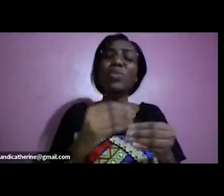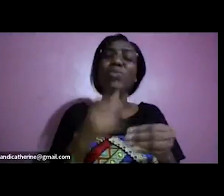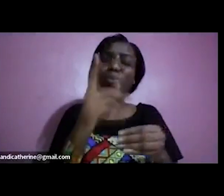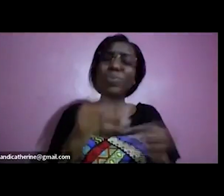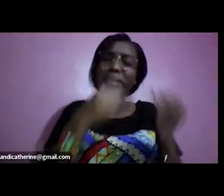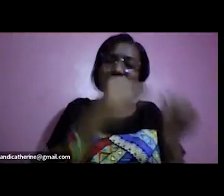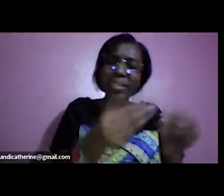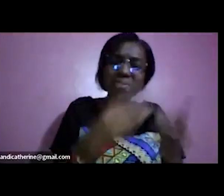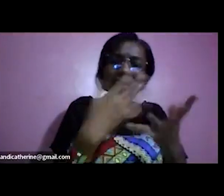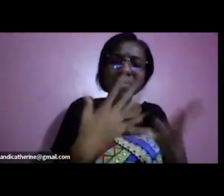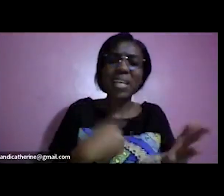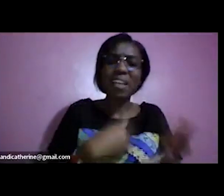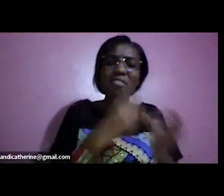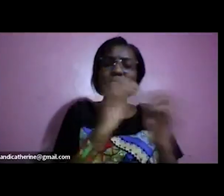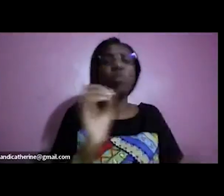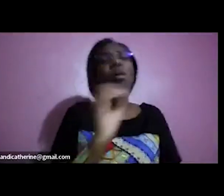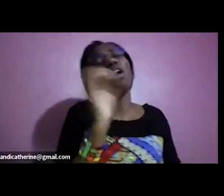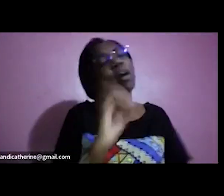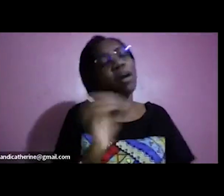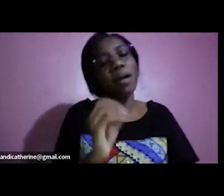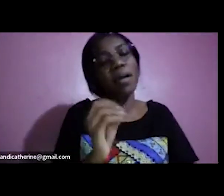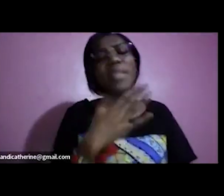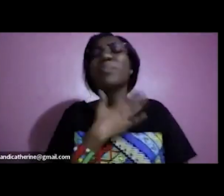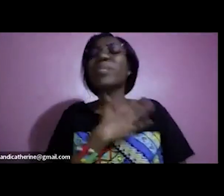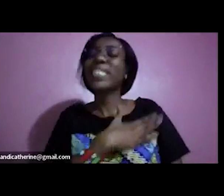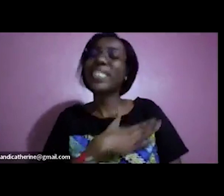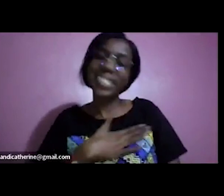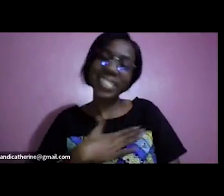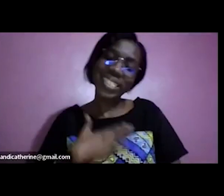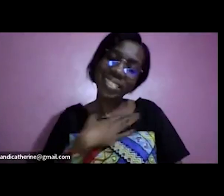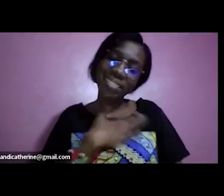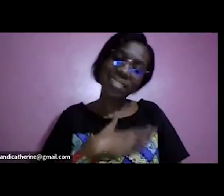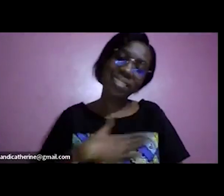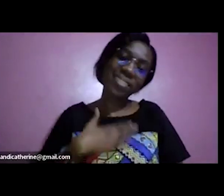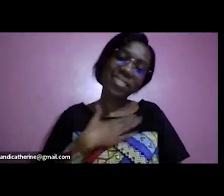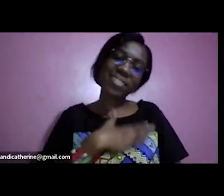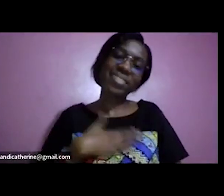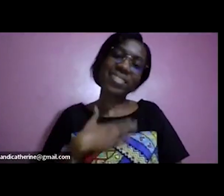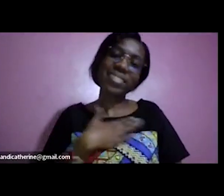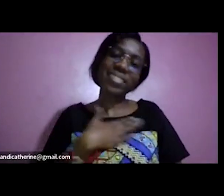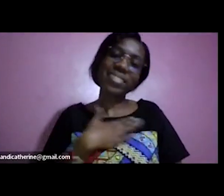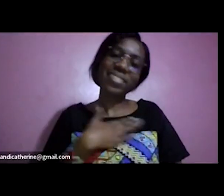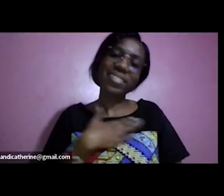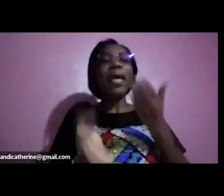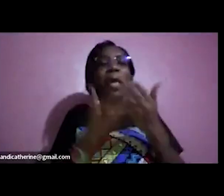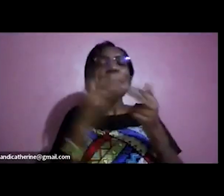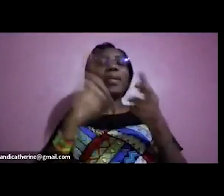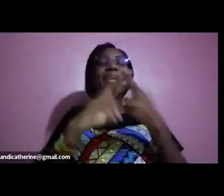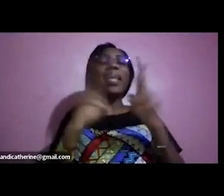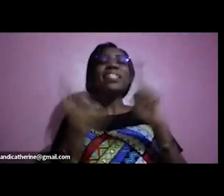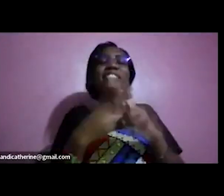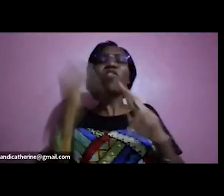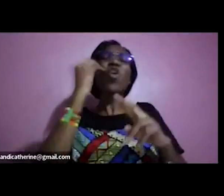please please and please help relatives from their homes don't bring them in